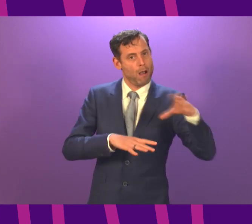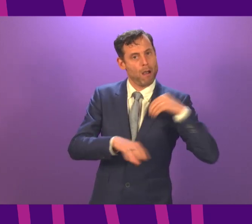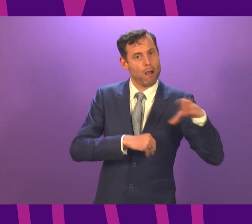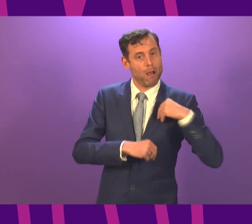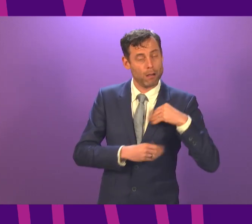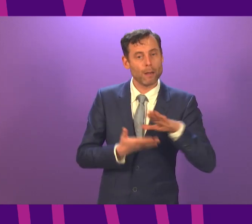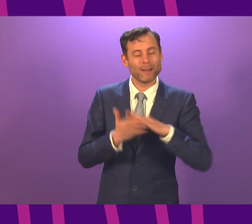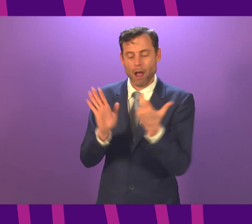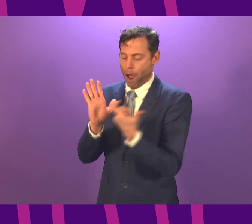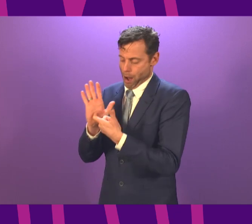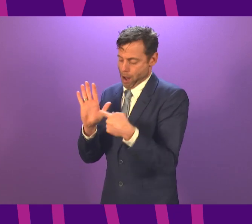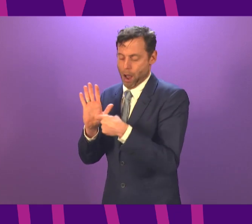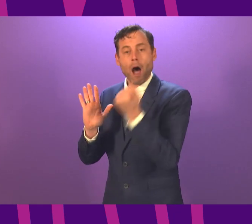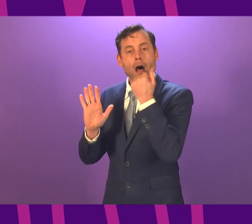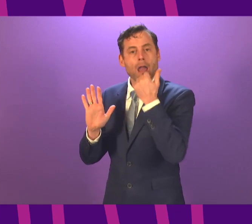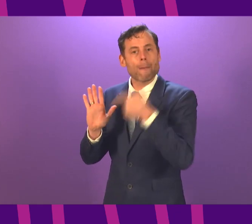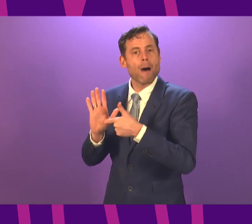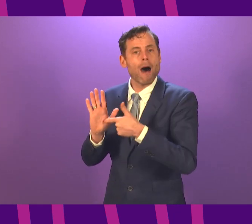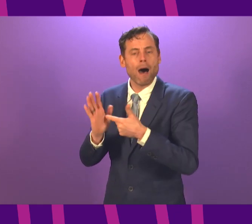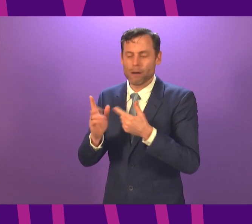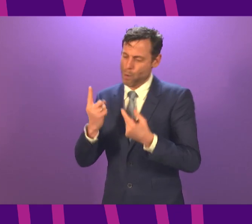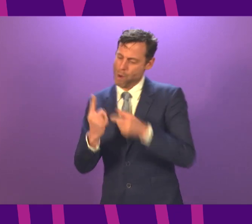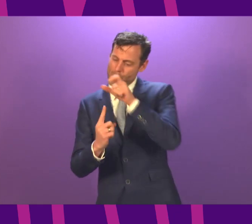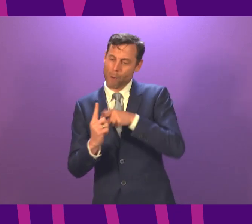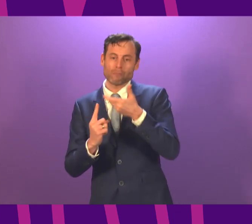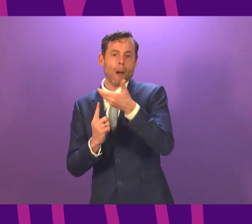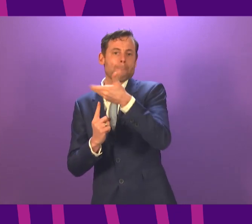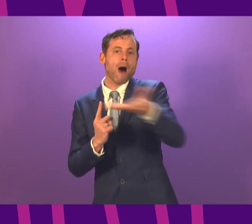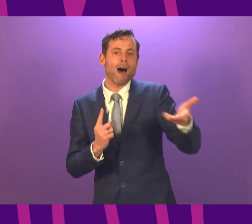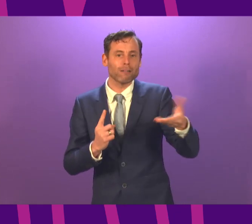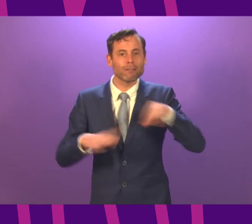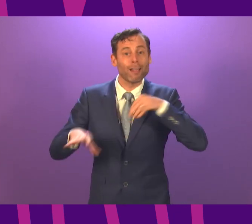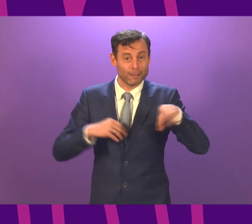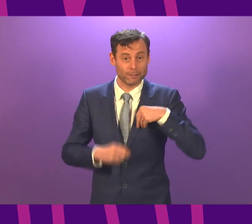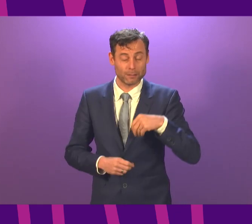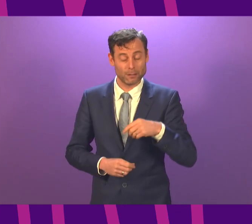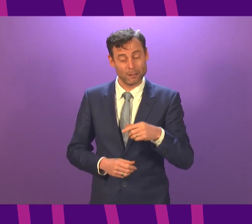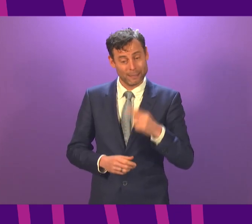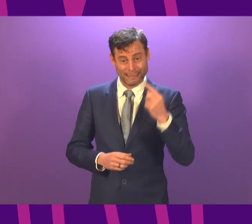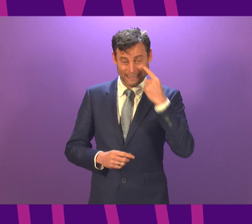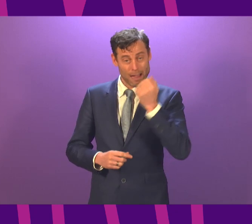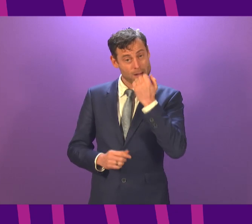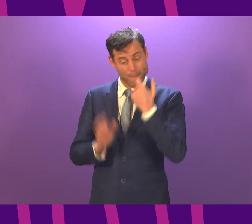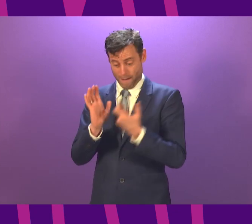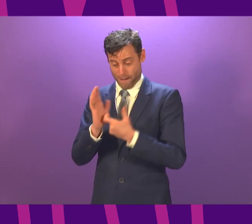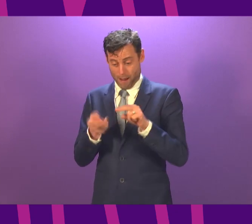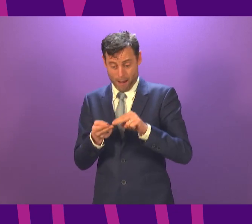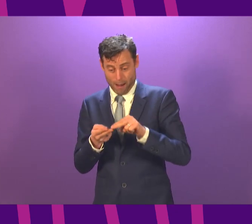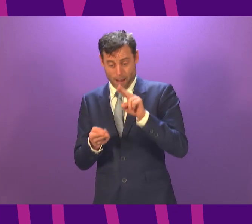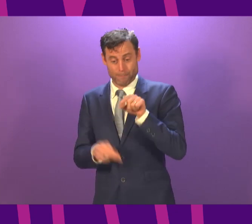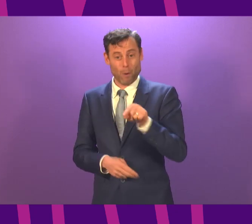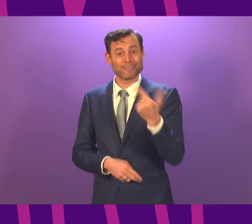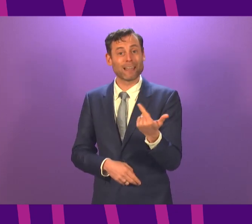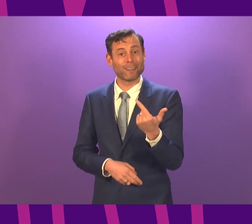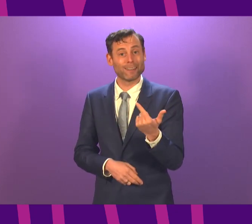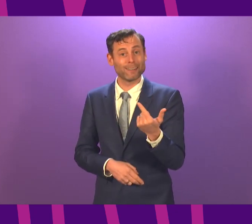0.7 to the R number. And according to recent analysis of PCR test samples, it appears that the new variant